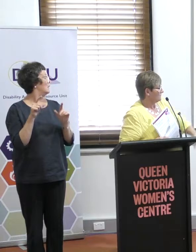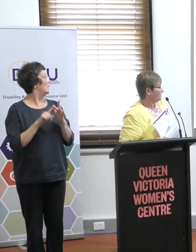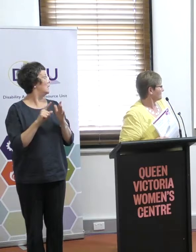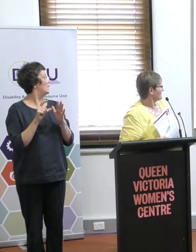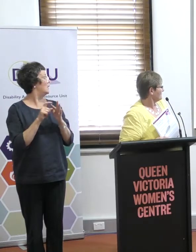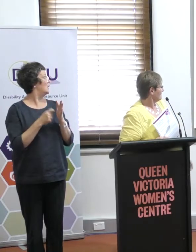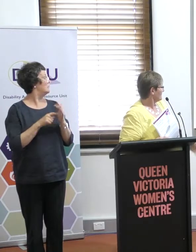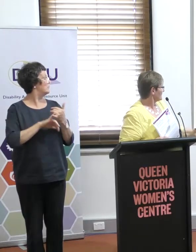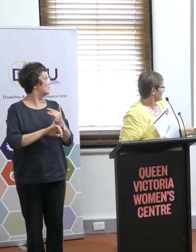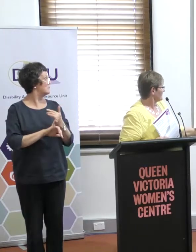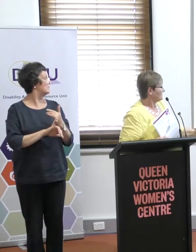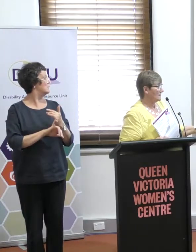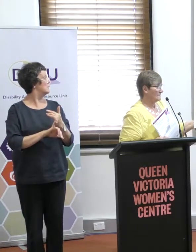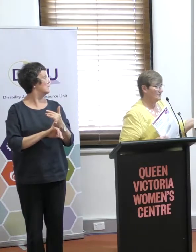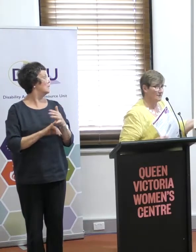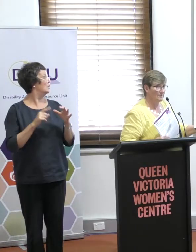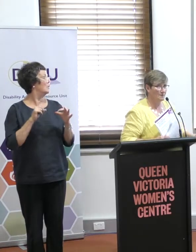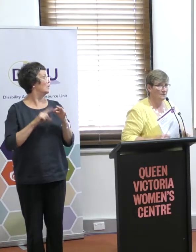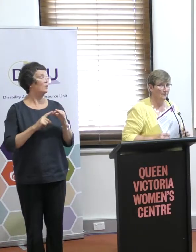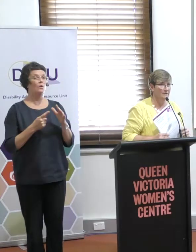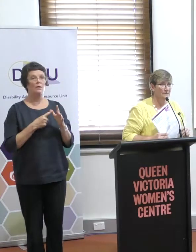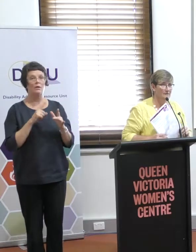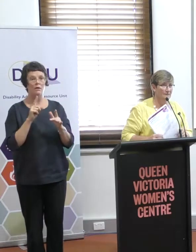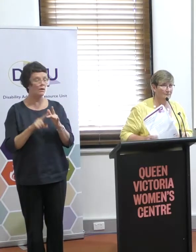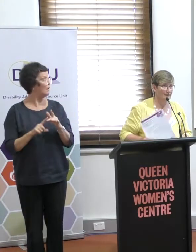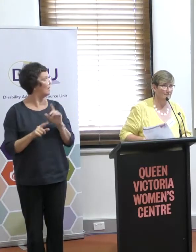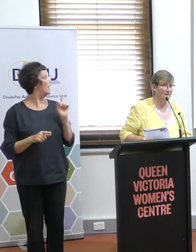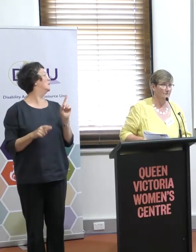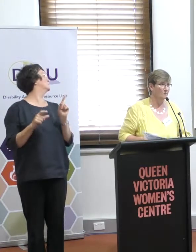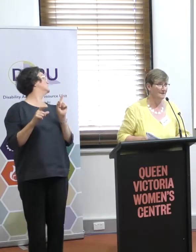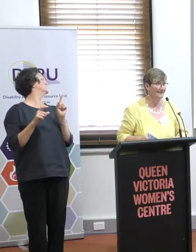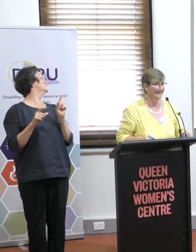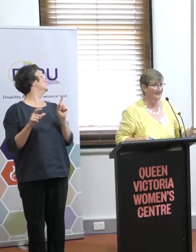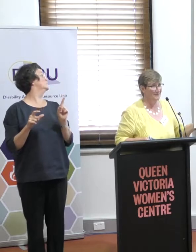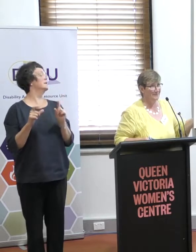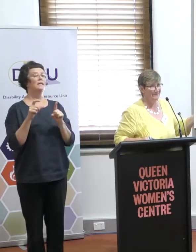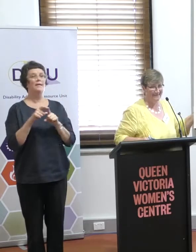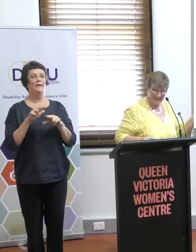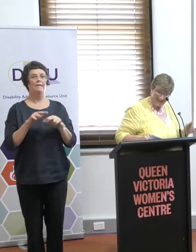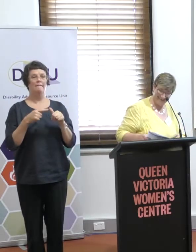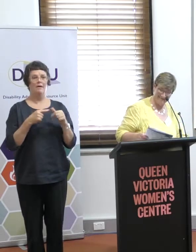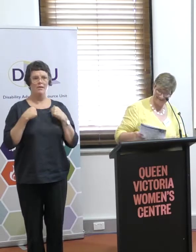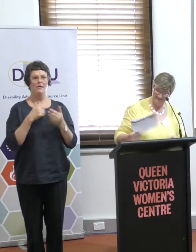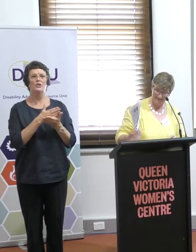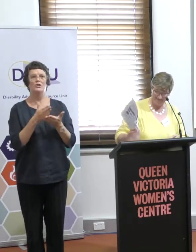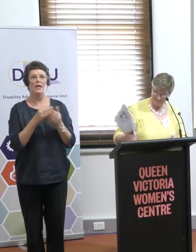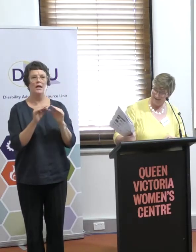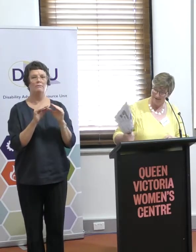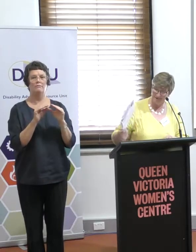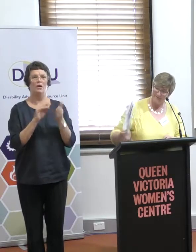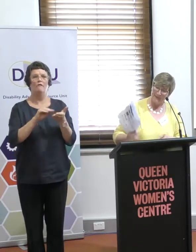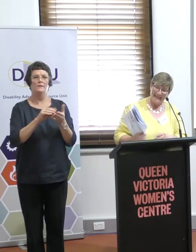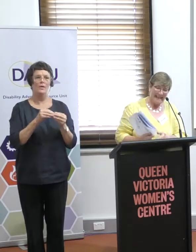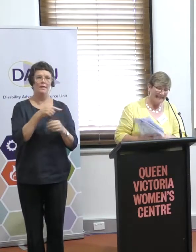Deafness Forum of Australia, who I just happened to share the office with. And so they, by default, end up helping me, which is very